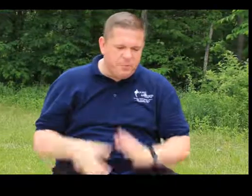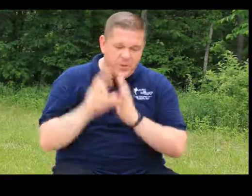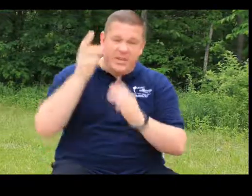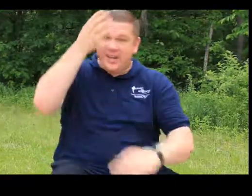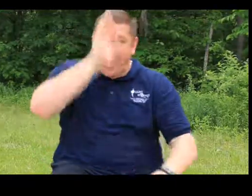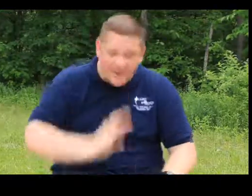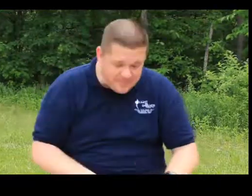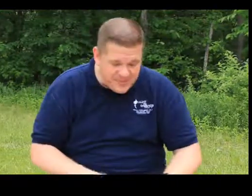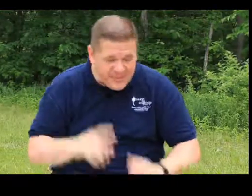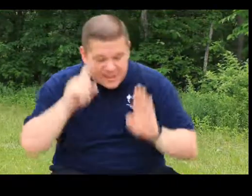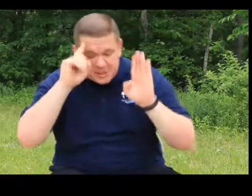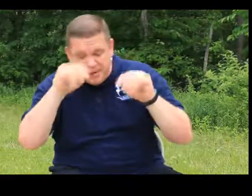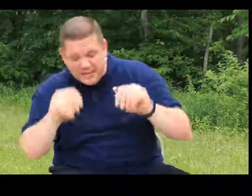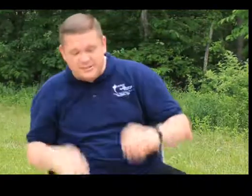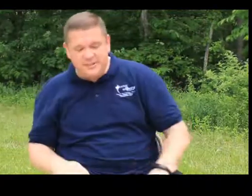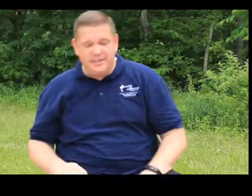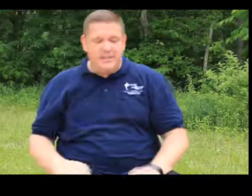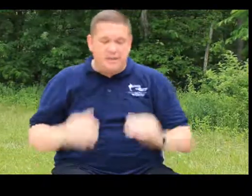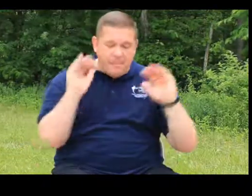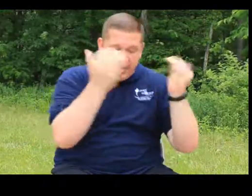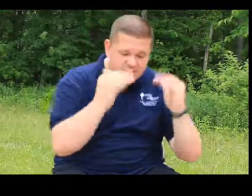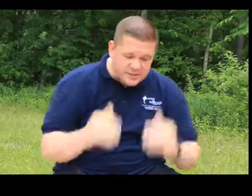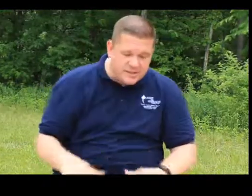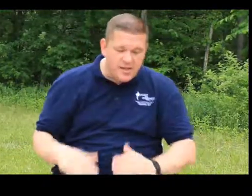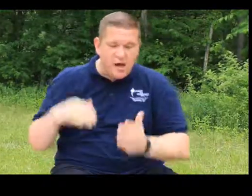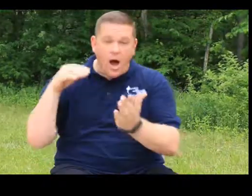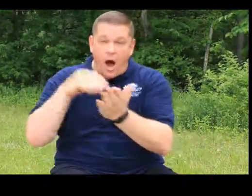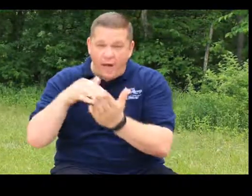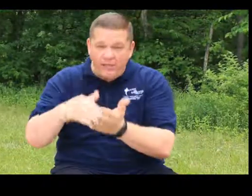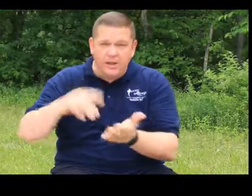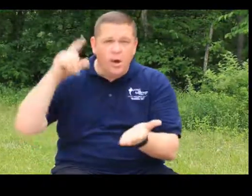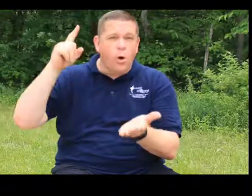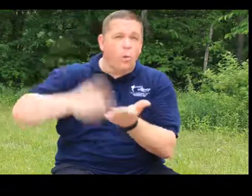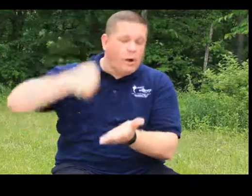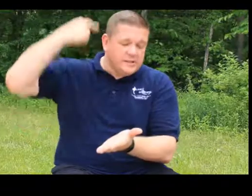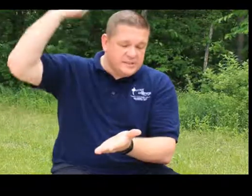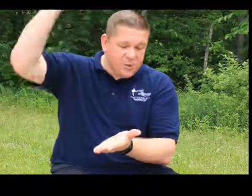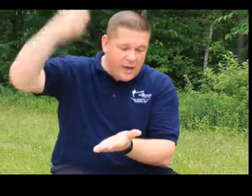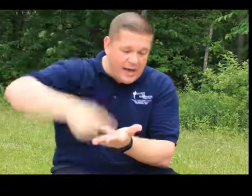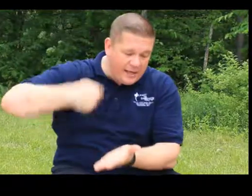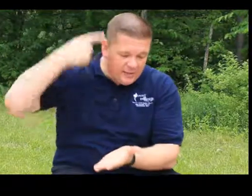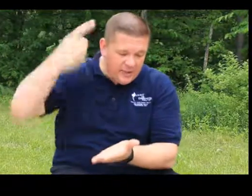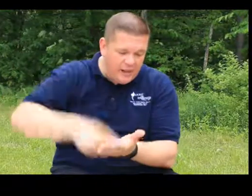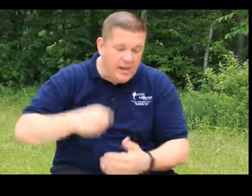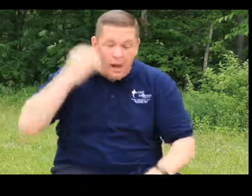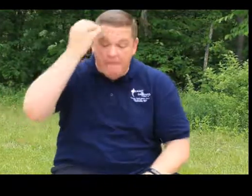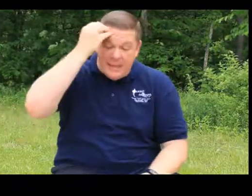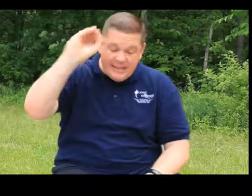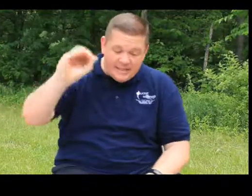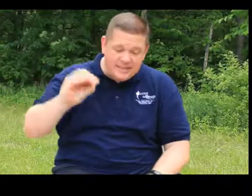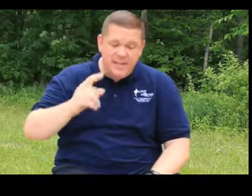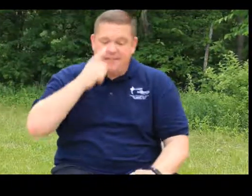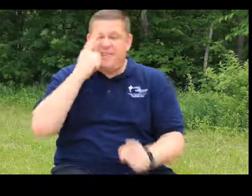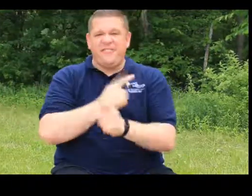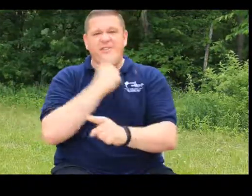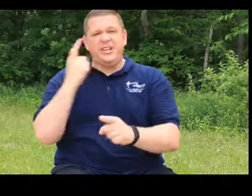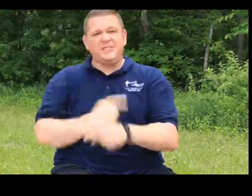review again. God expects comparisons often once in a while, opinions, faithfulness,